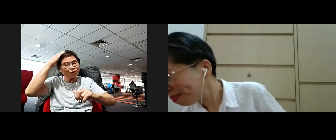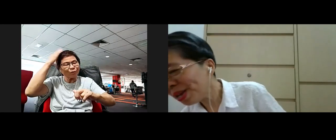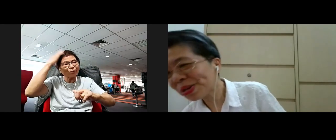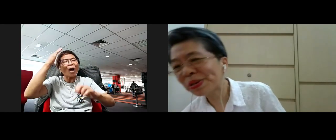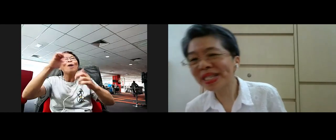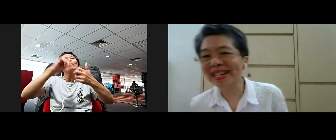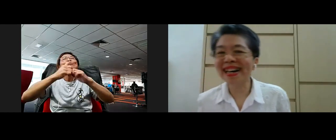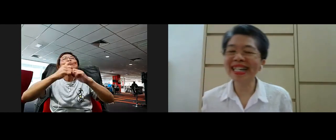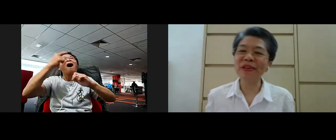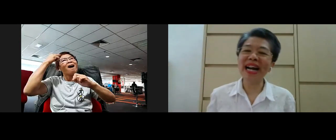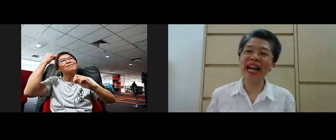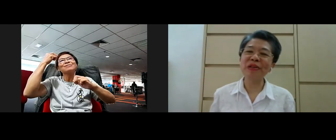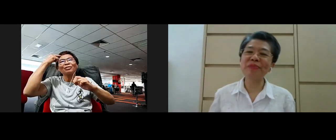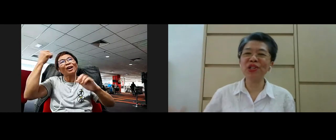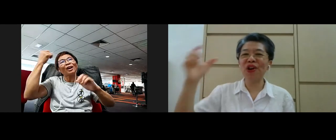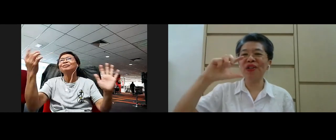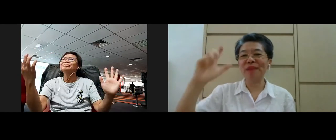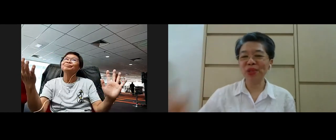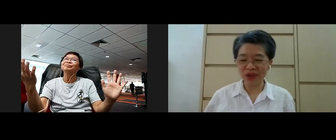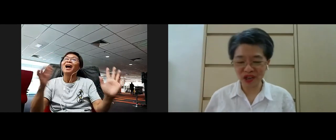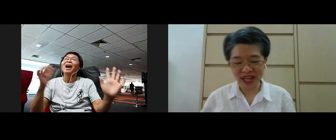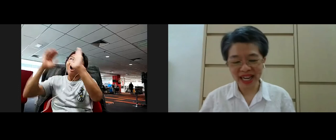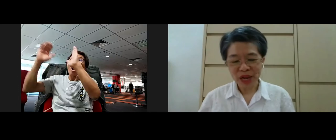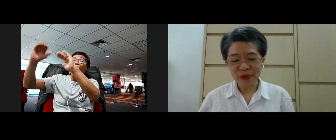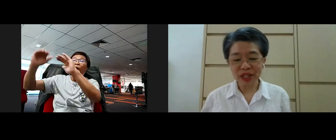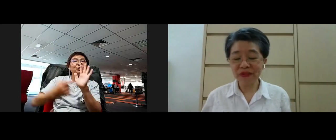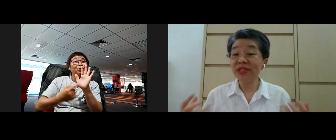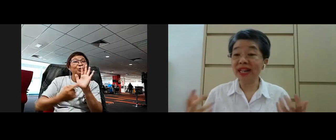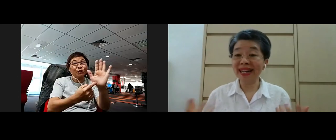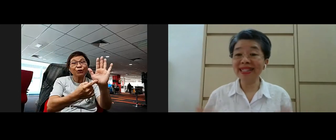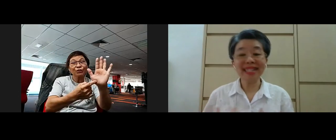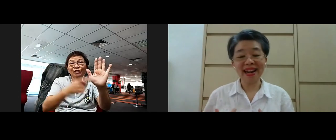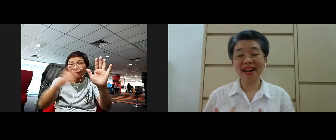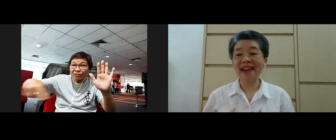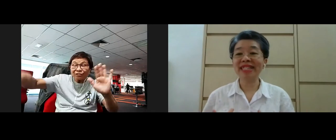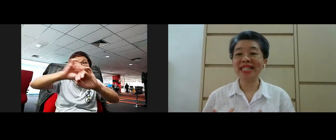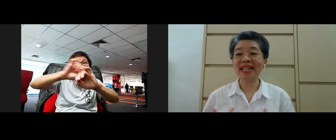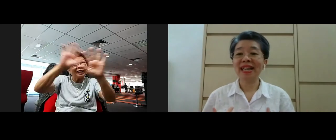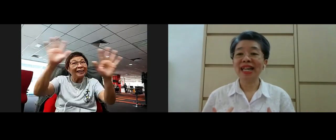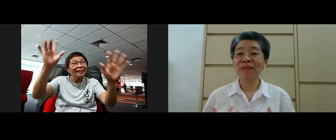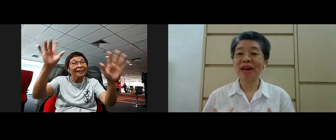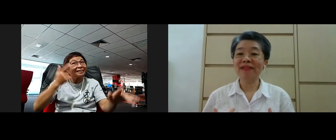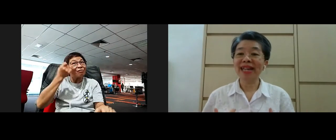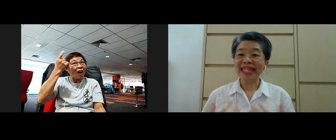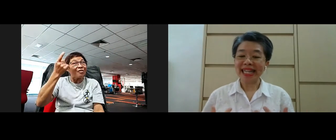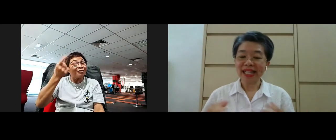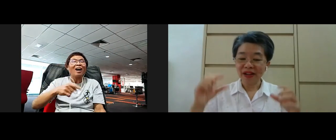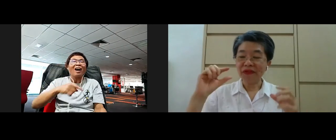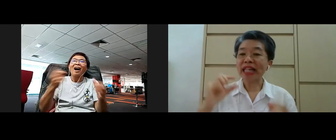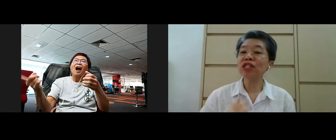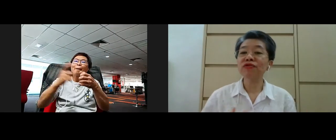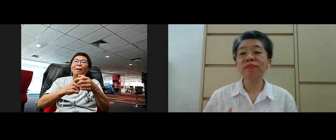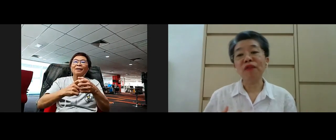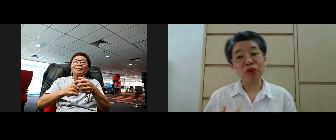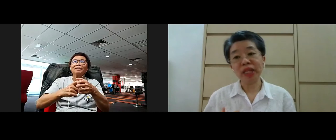so you know I hope this short demonstration will give you the clear clarity about this